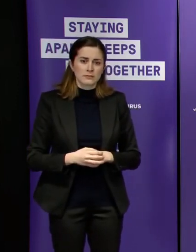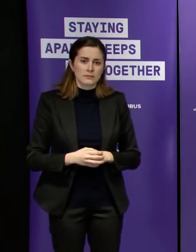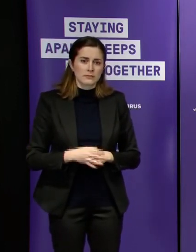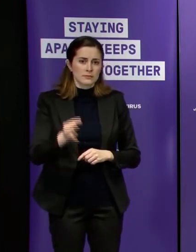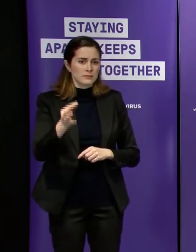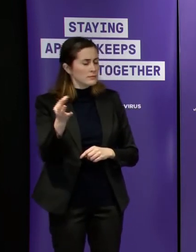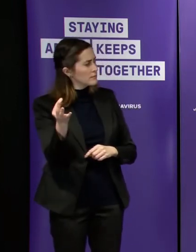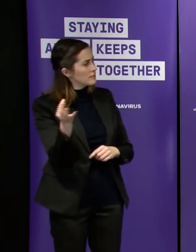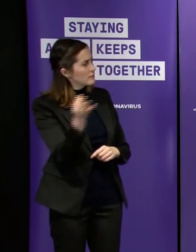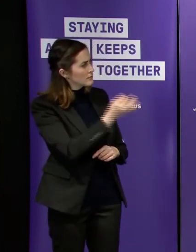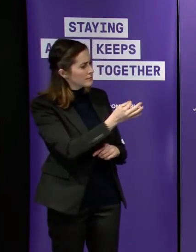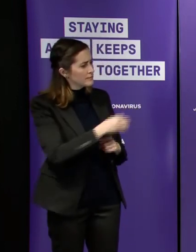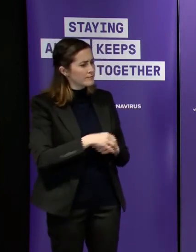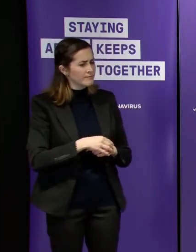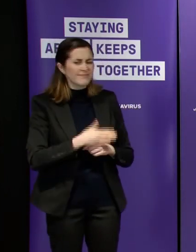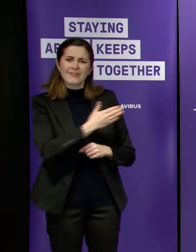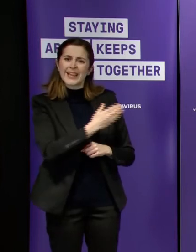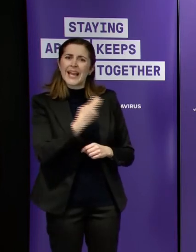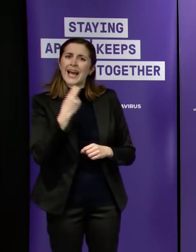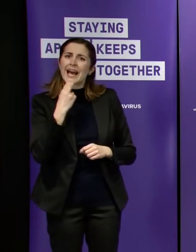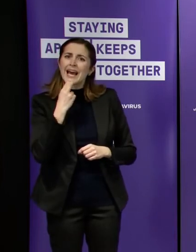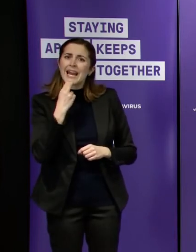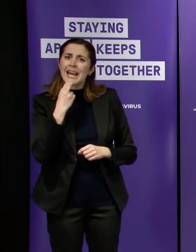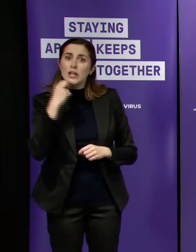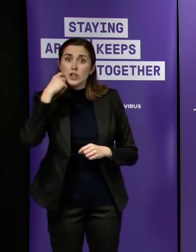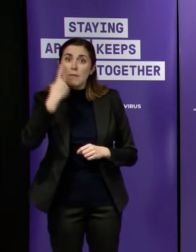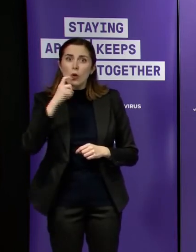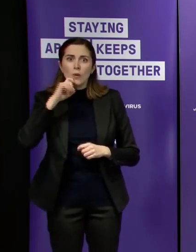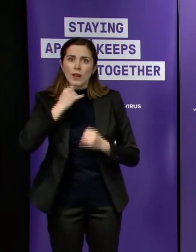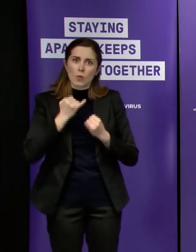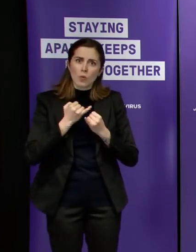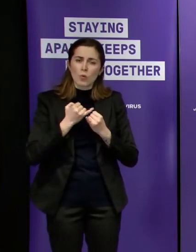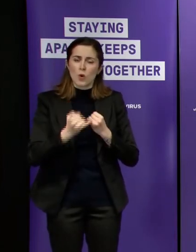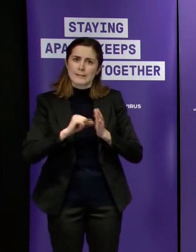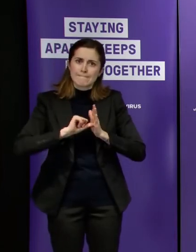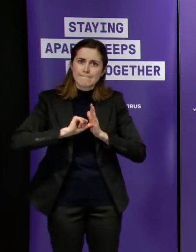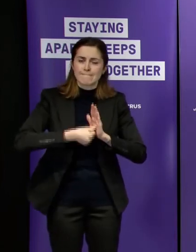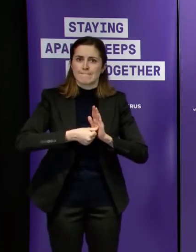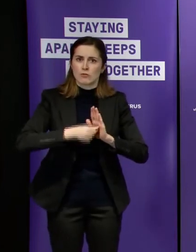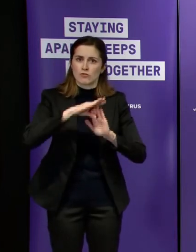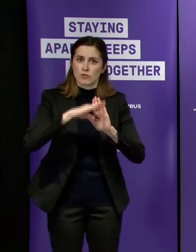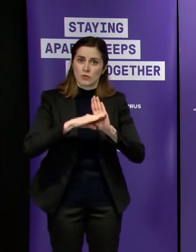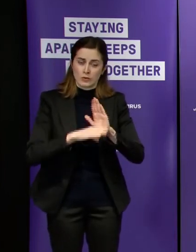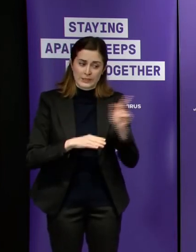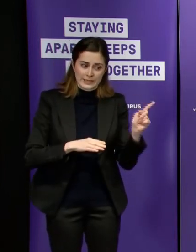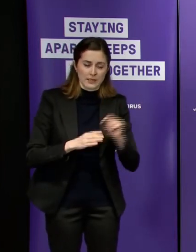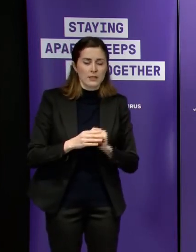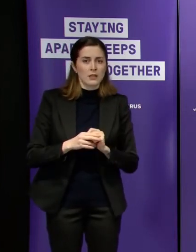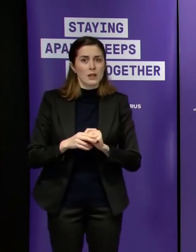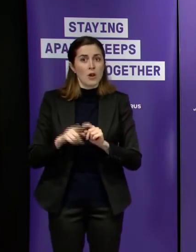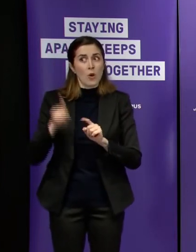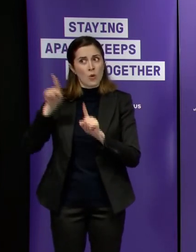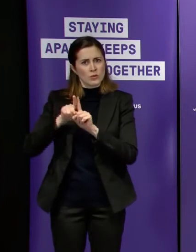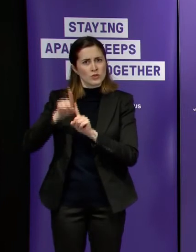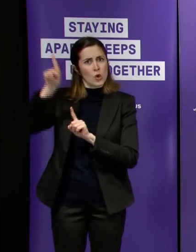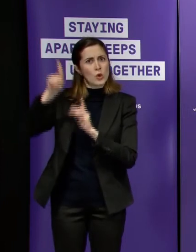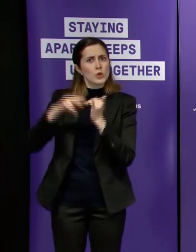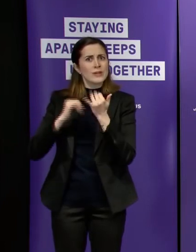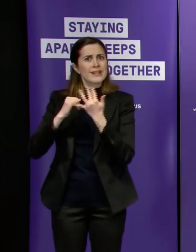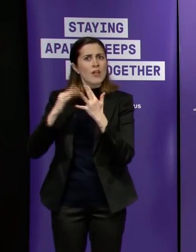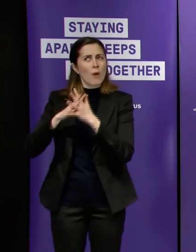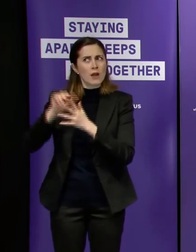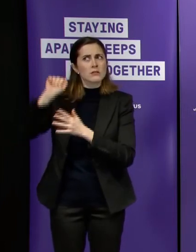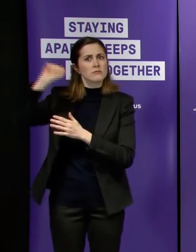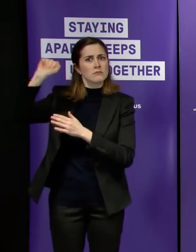bit more proactive given that south australia is tomorrow tightening its restrictions given what we've been through with new south wales and the problems that they've